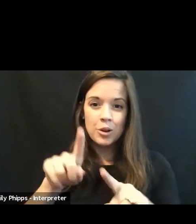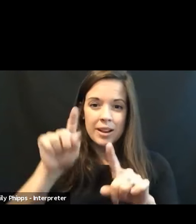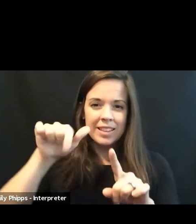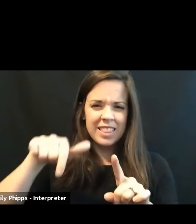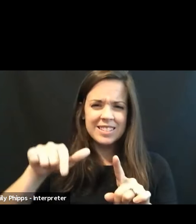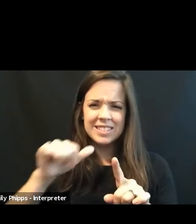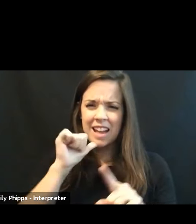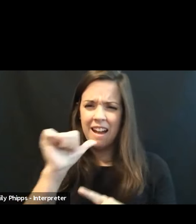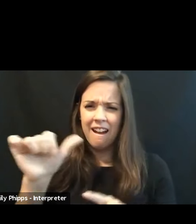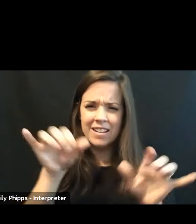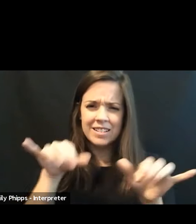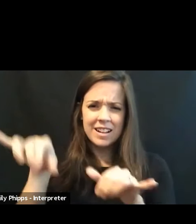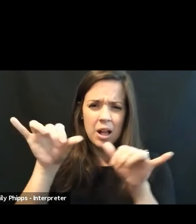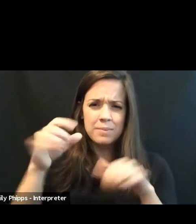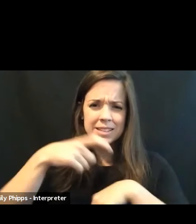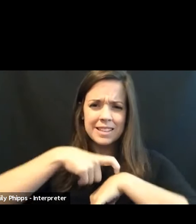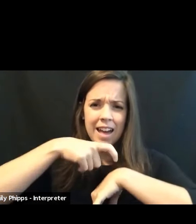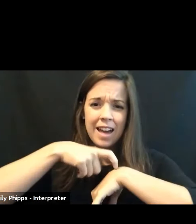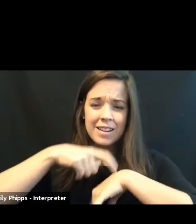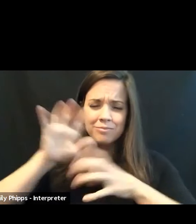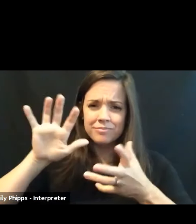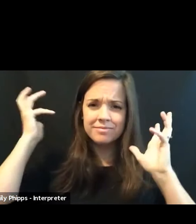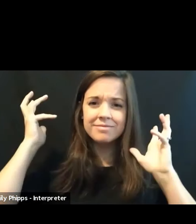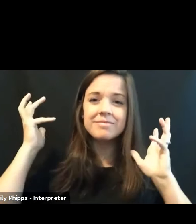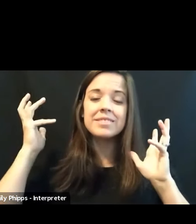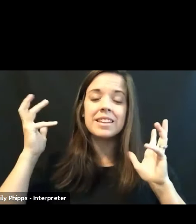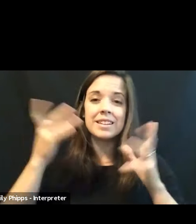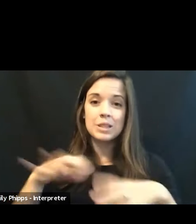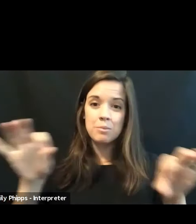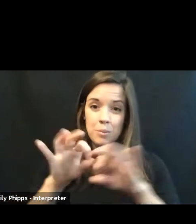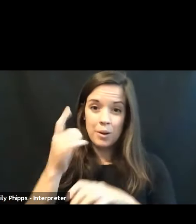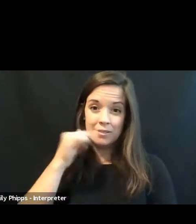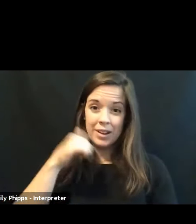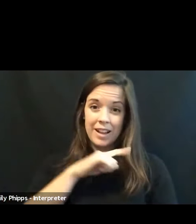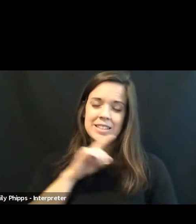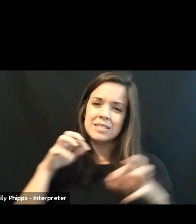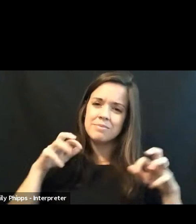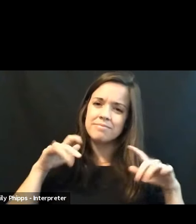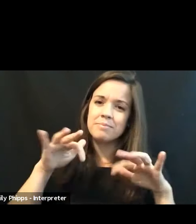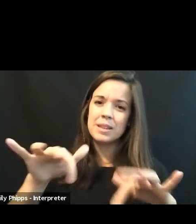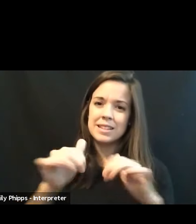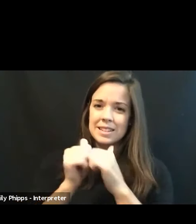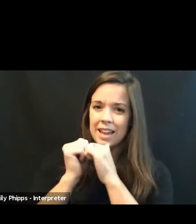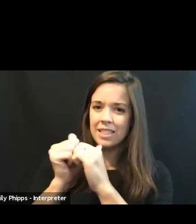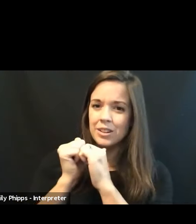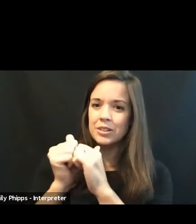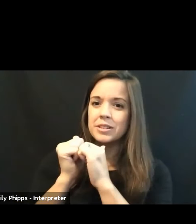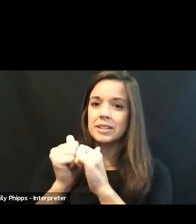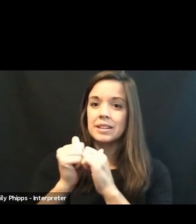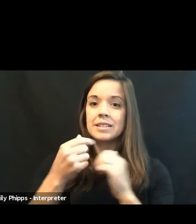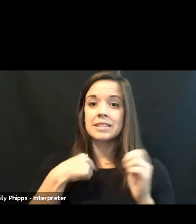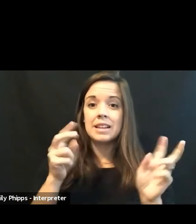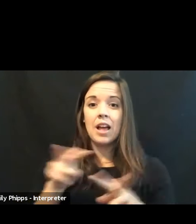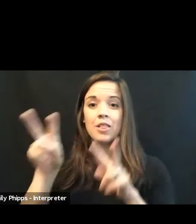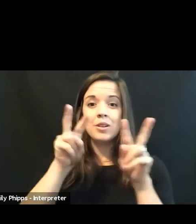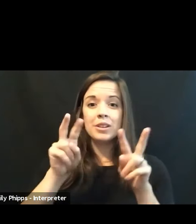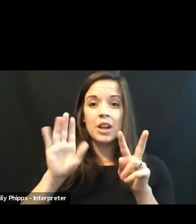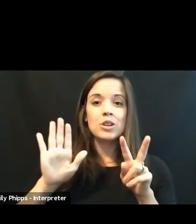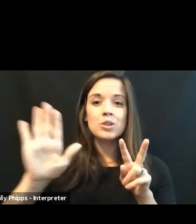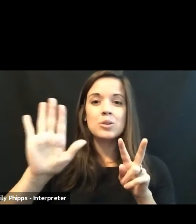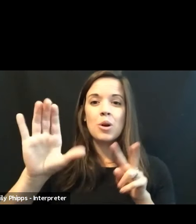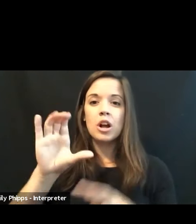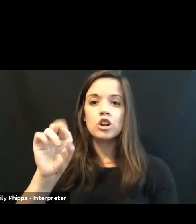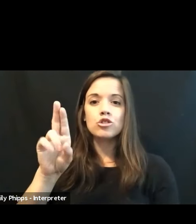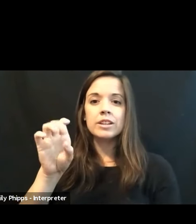time. It's important for us to be together and it, as I look at your credo together, we